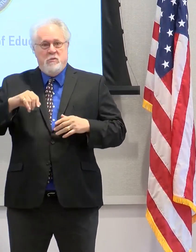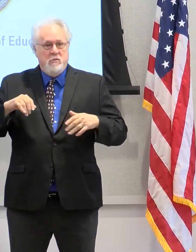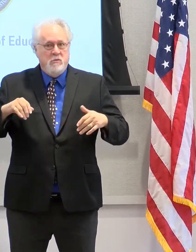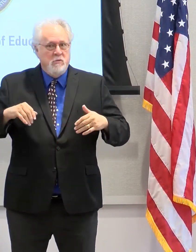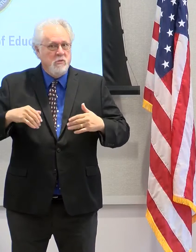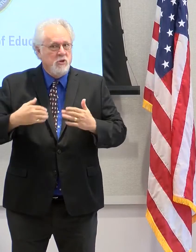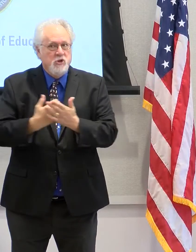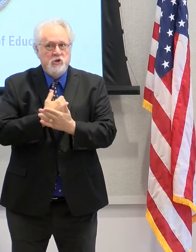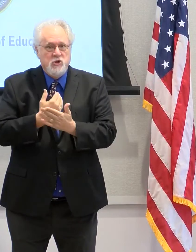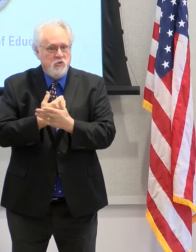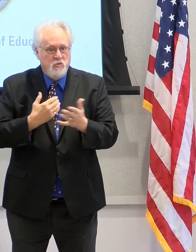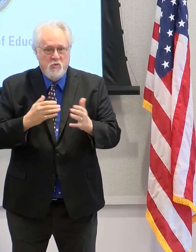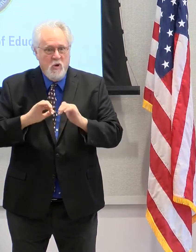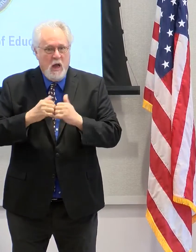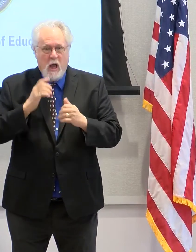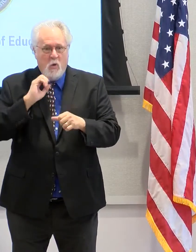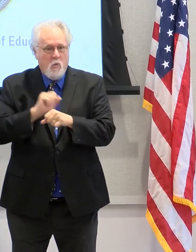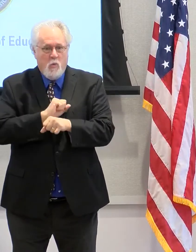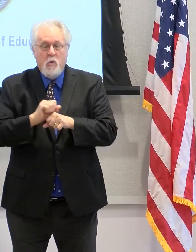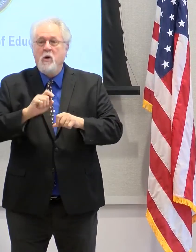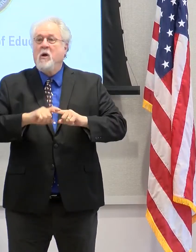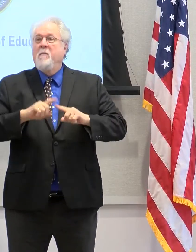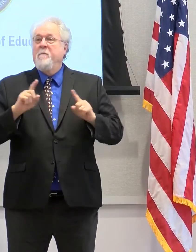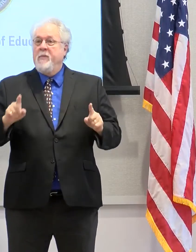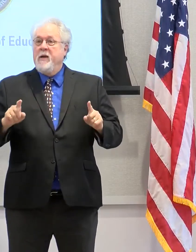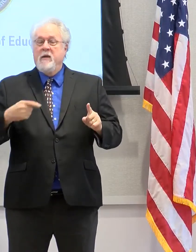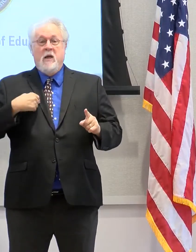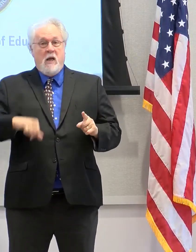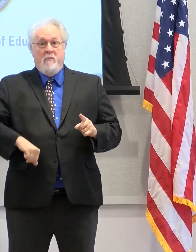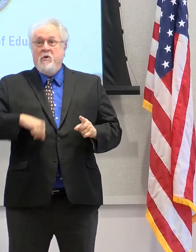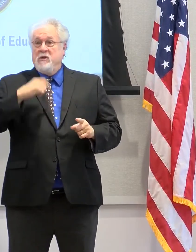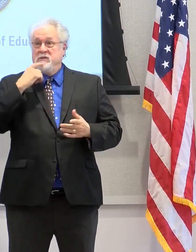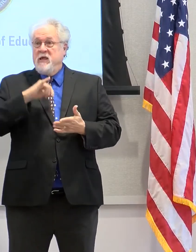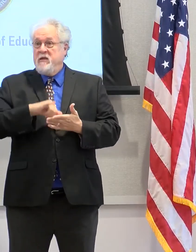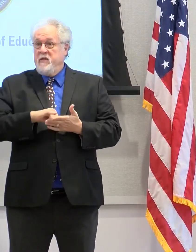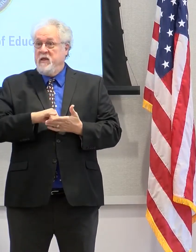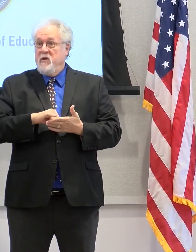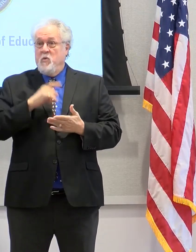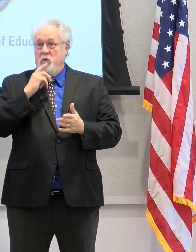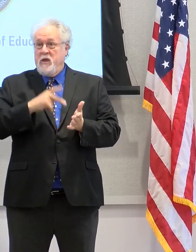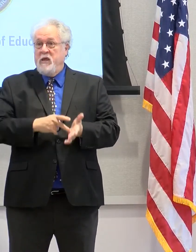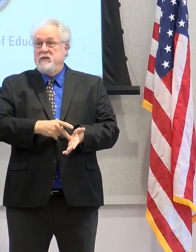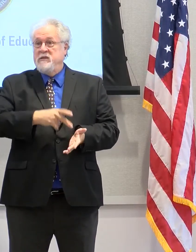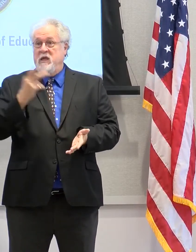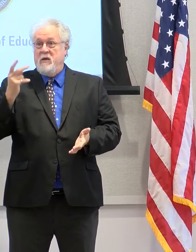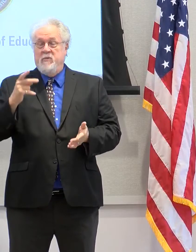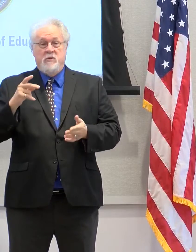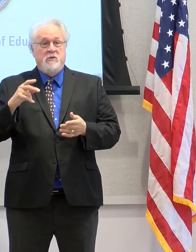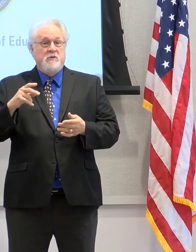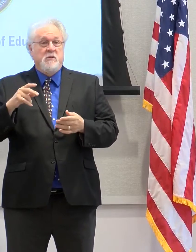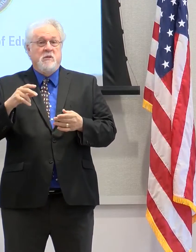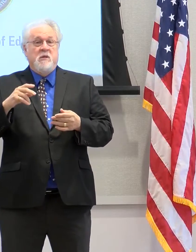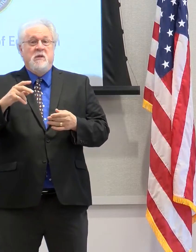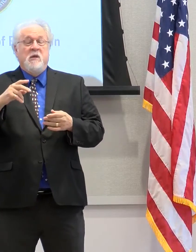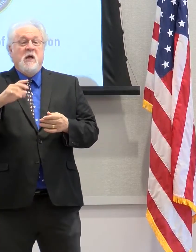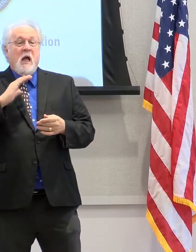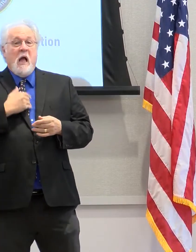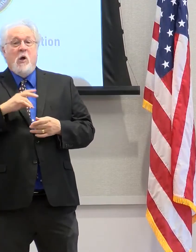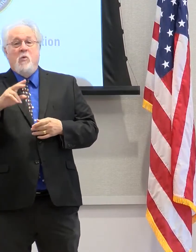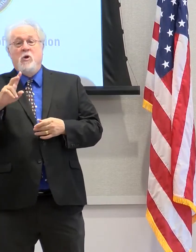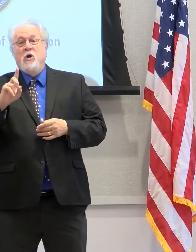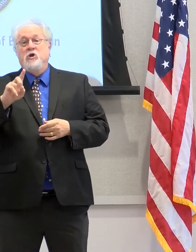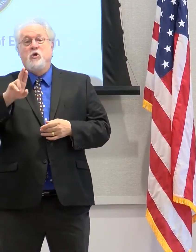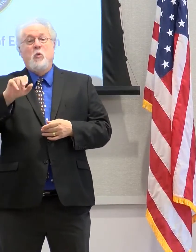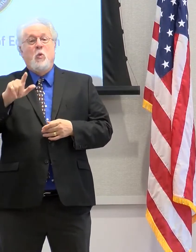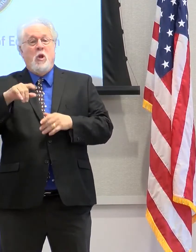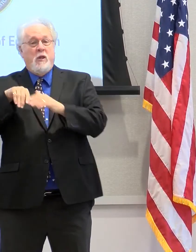quite how all of that was going to work. But one of the things I'm proud to say is actually we almost doubled the amount of dual enrollment courses we could offer